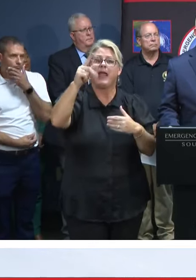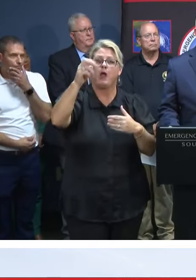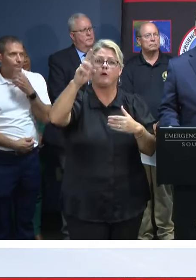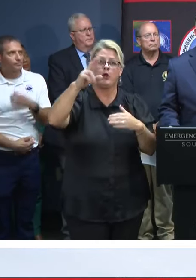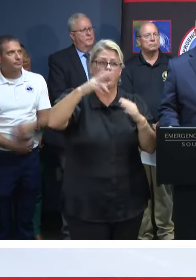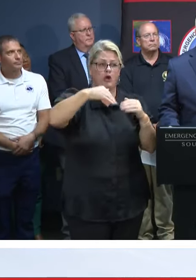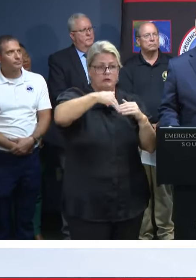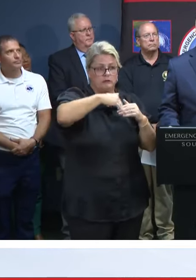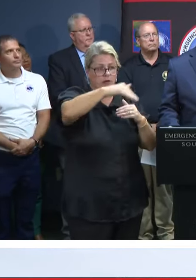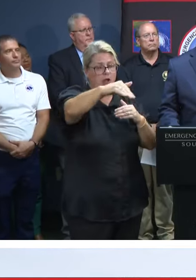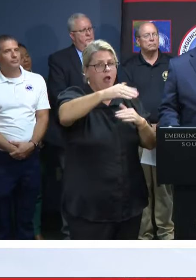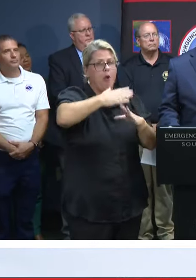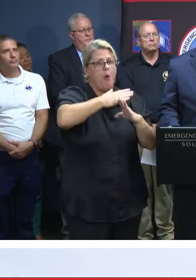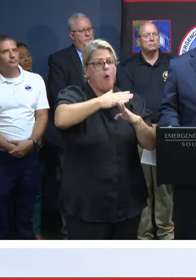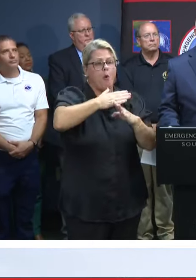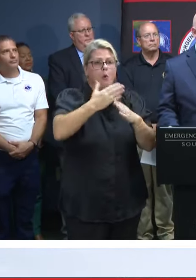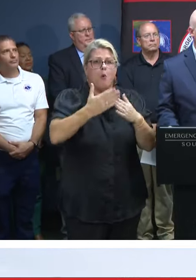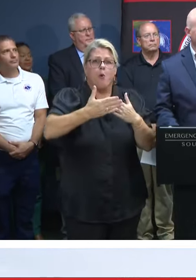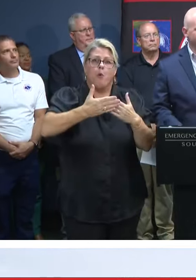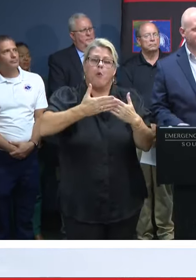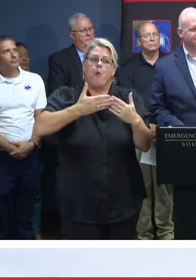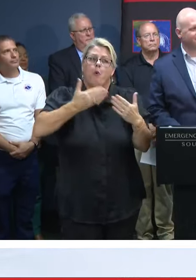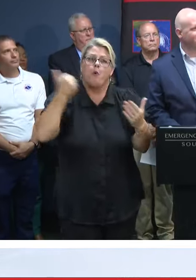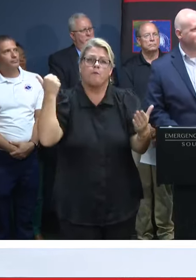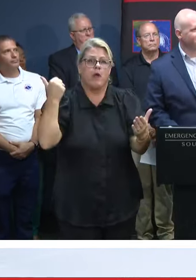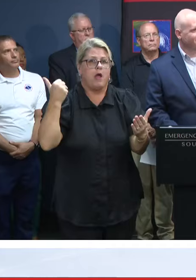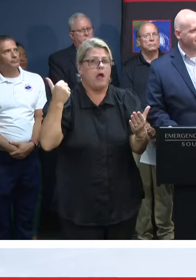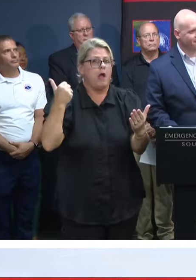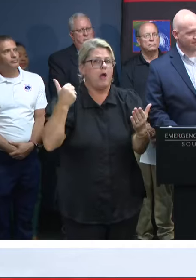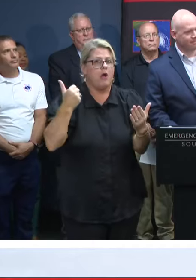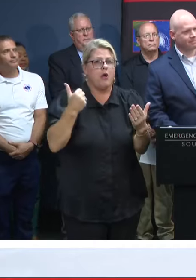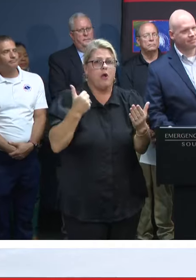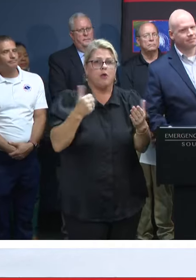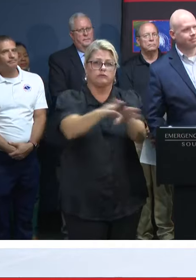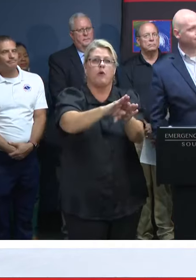side that came closed. It stayed open.